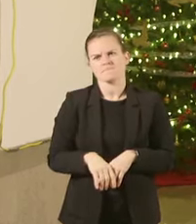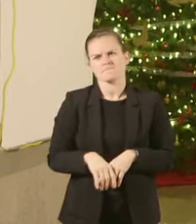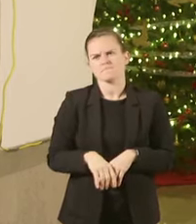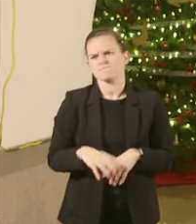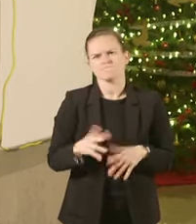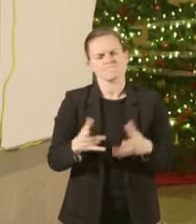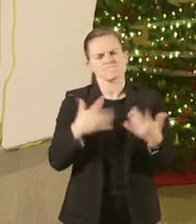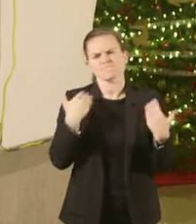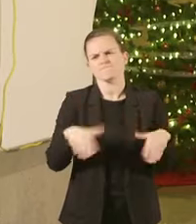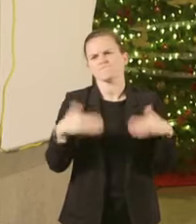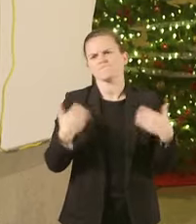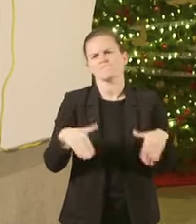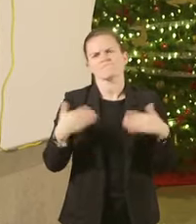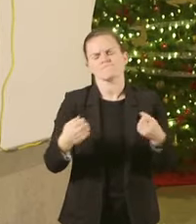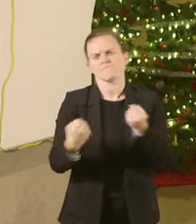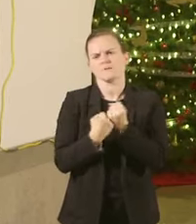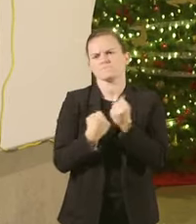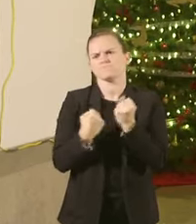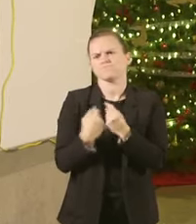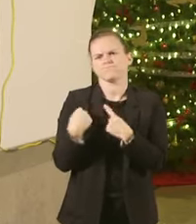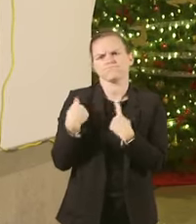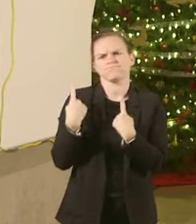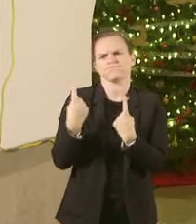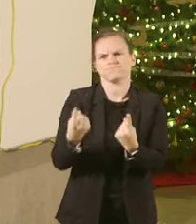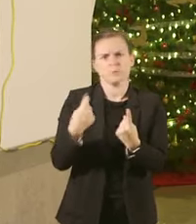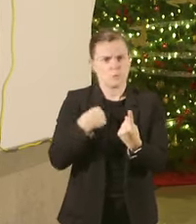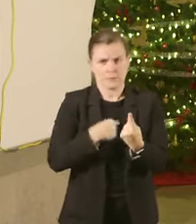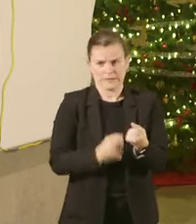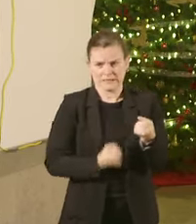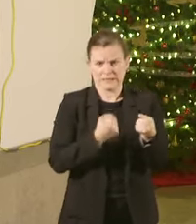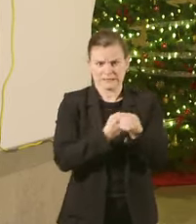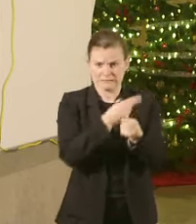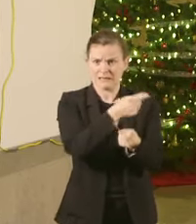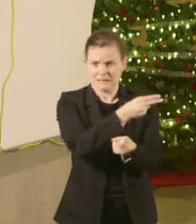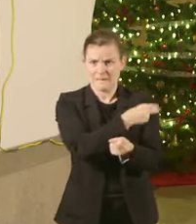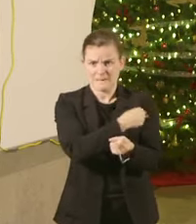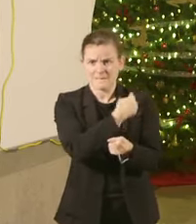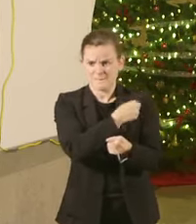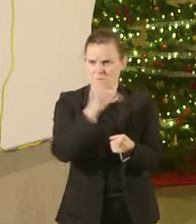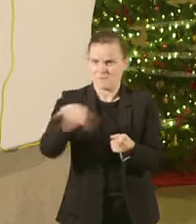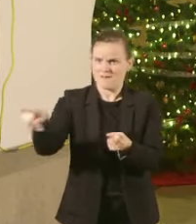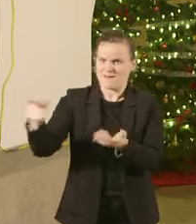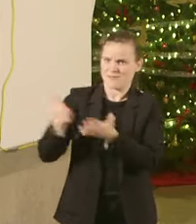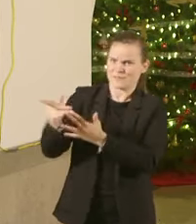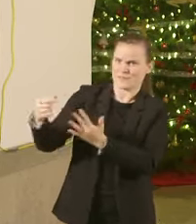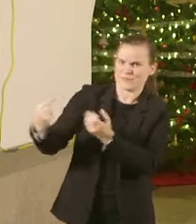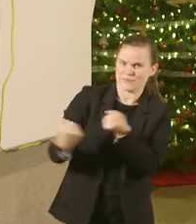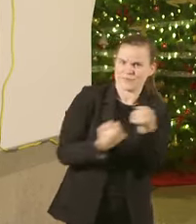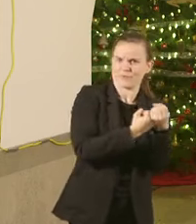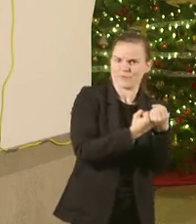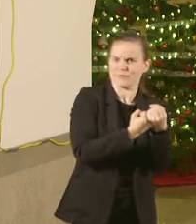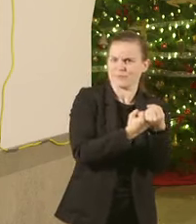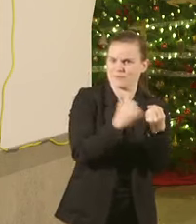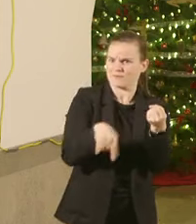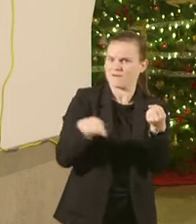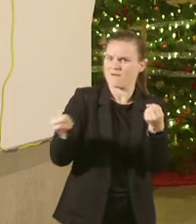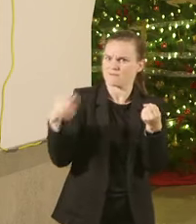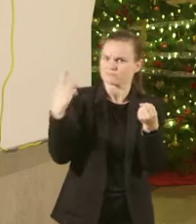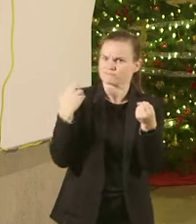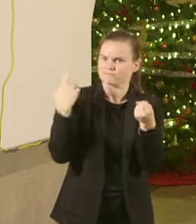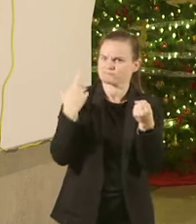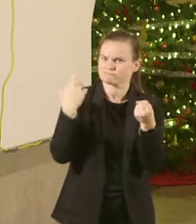to support Our hospital hospitals with all means that we have available and again just want to thank him for